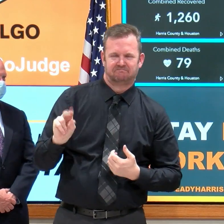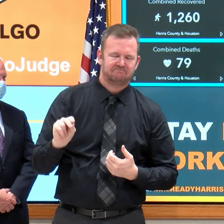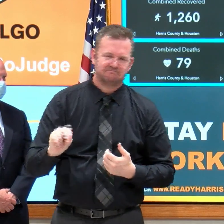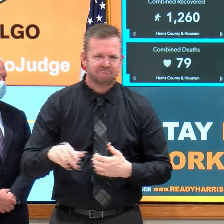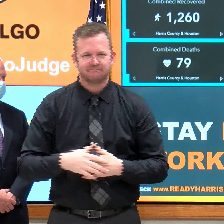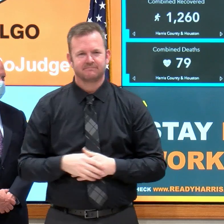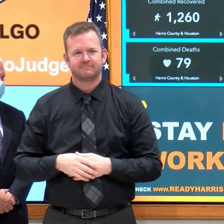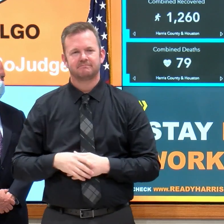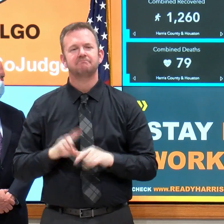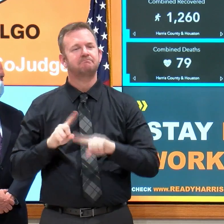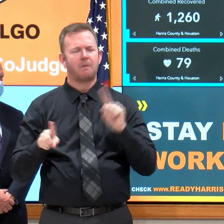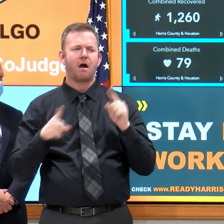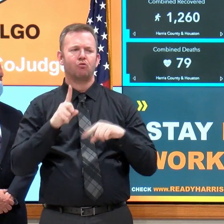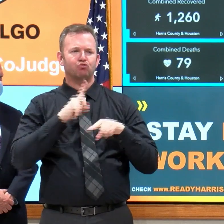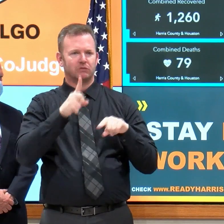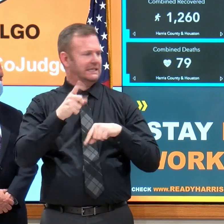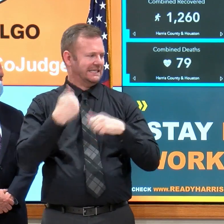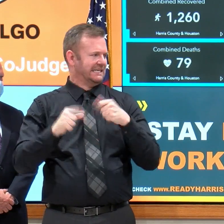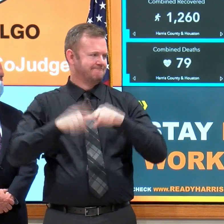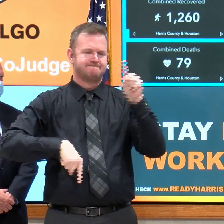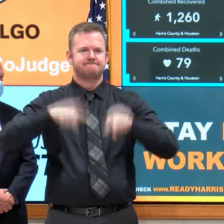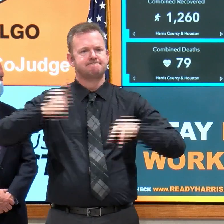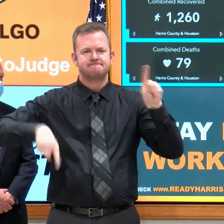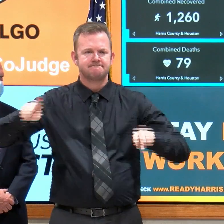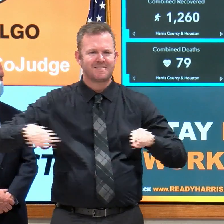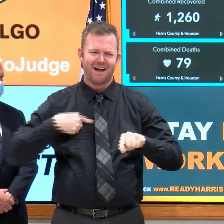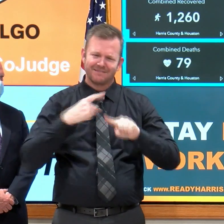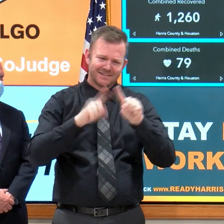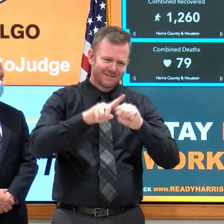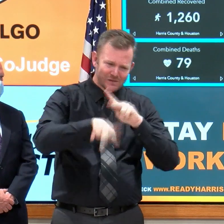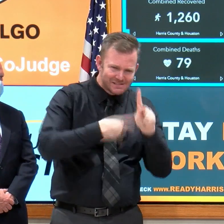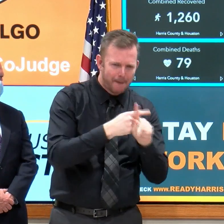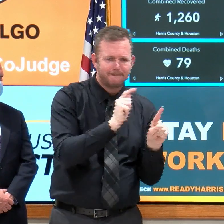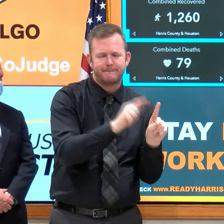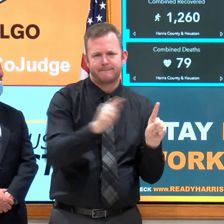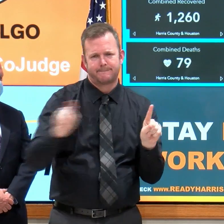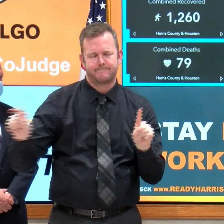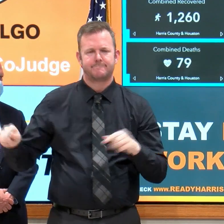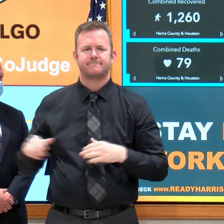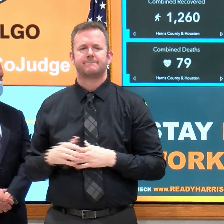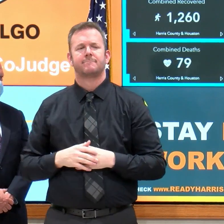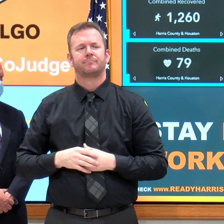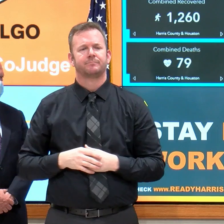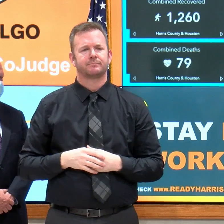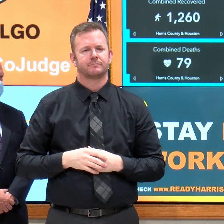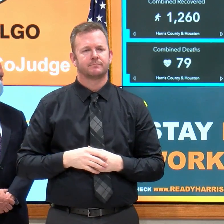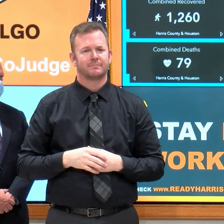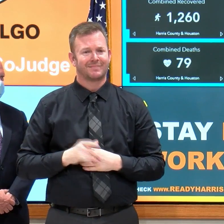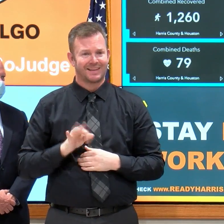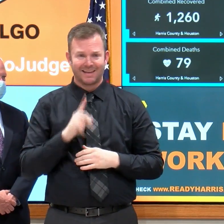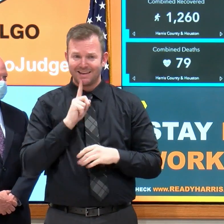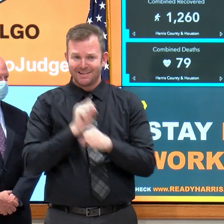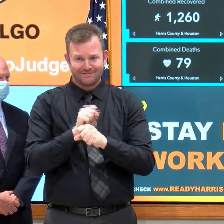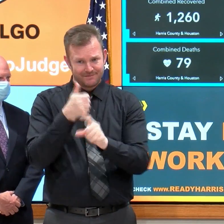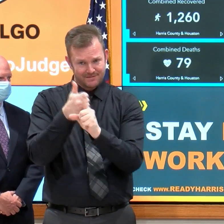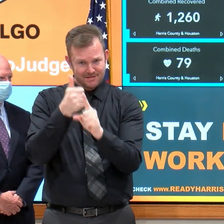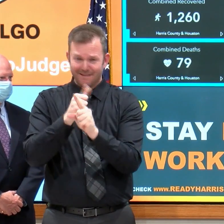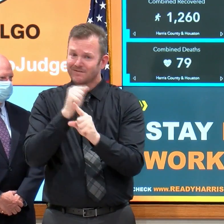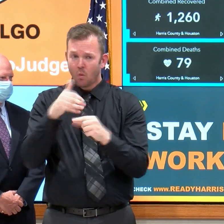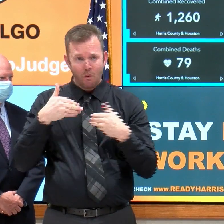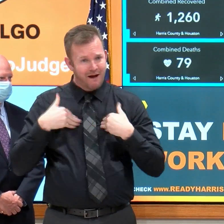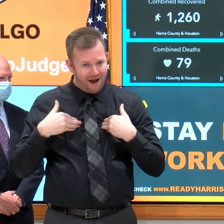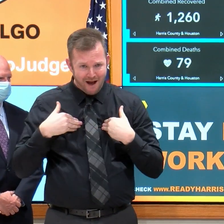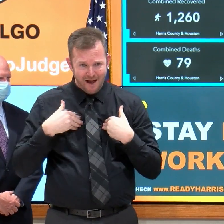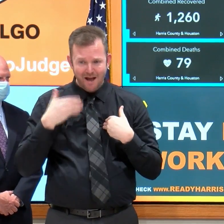kinds. This one is different from this one here. And if by chance you don't have either one of those,